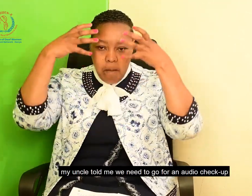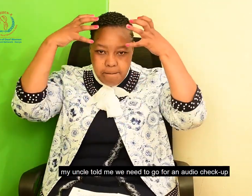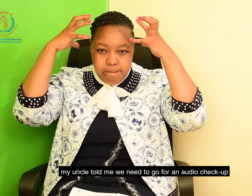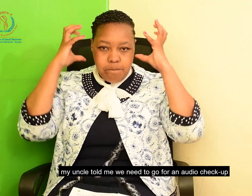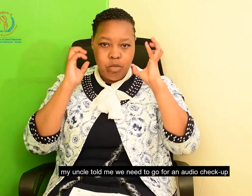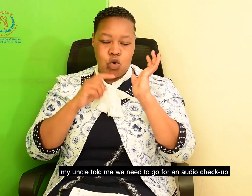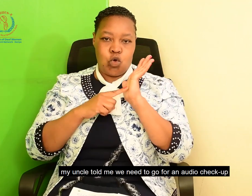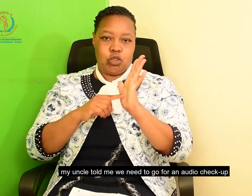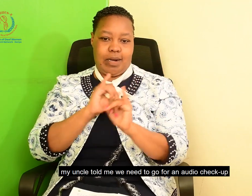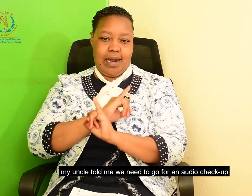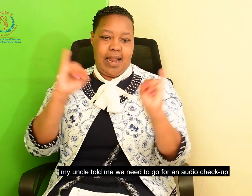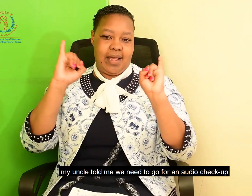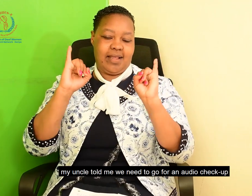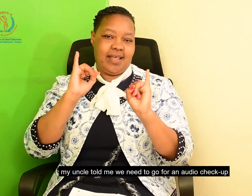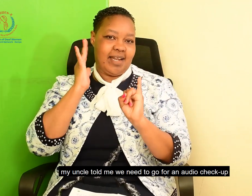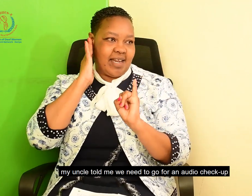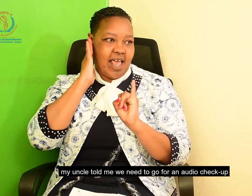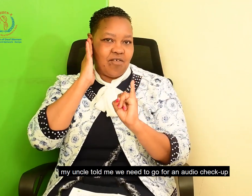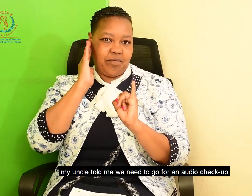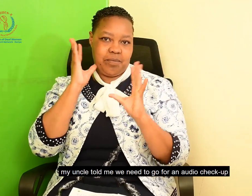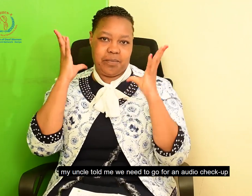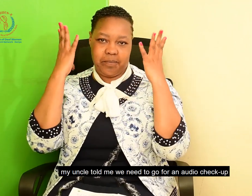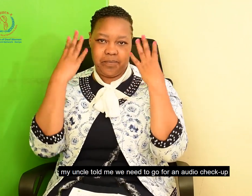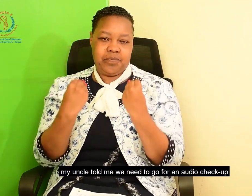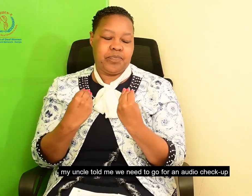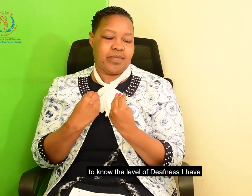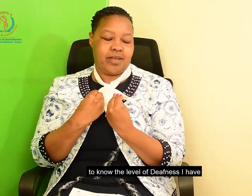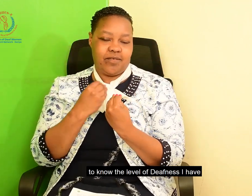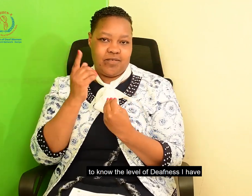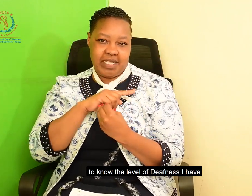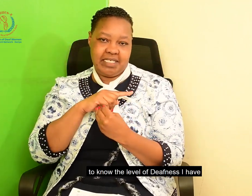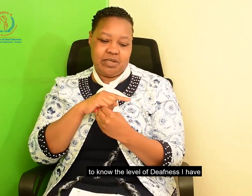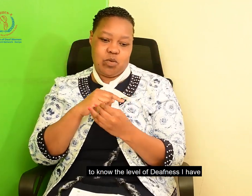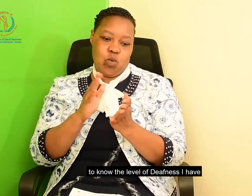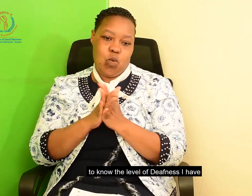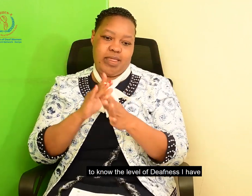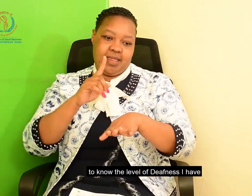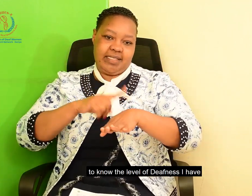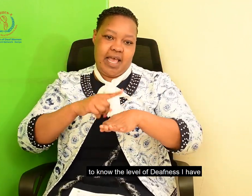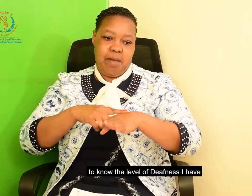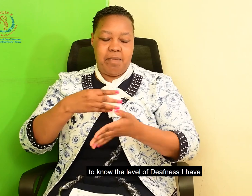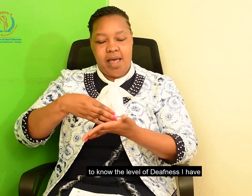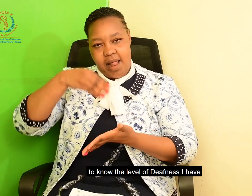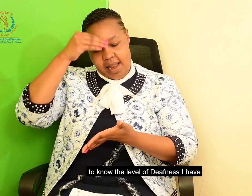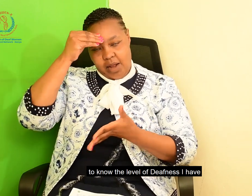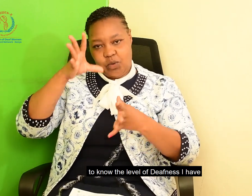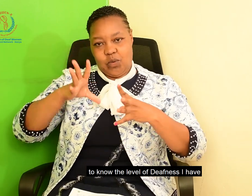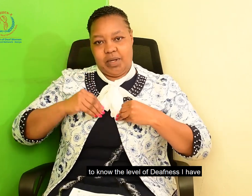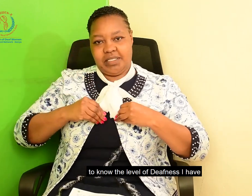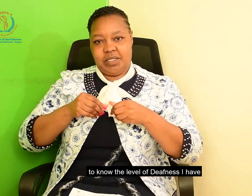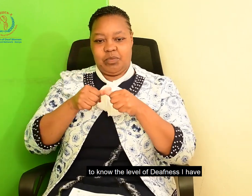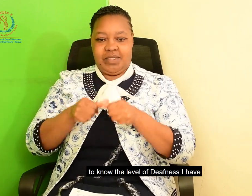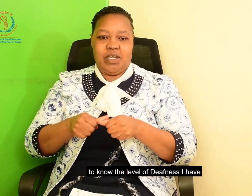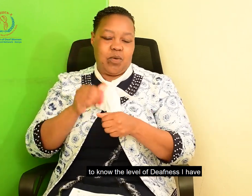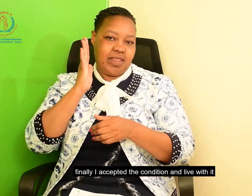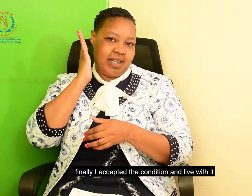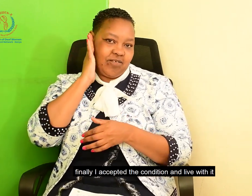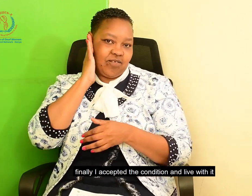told me, we need to go for an audio checkup to research on the level of deafness that I have. So, finally,